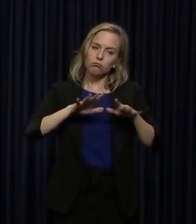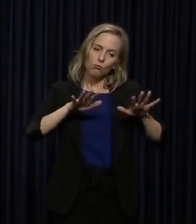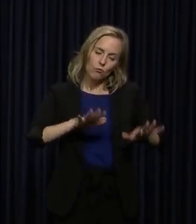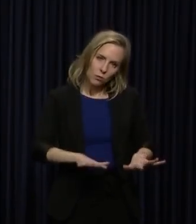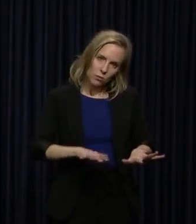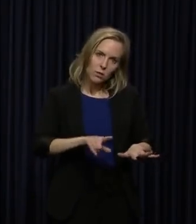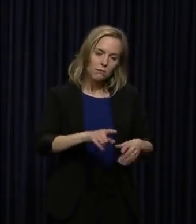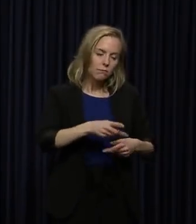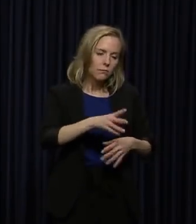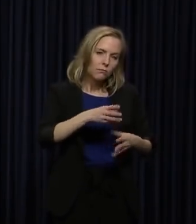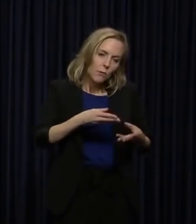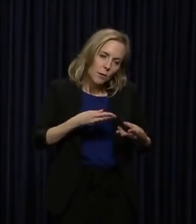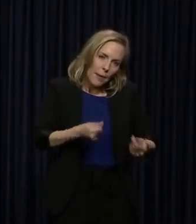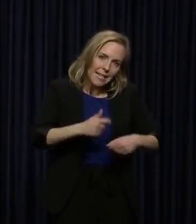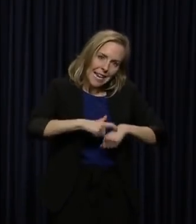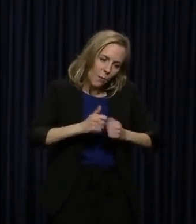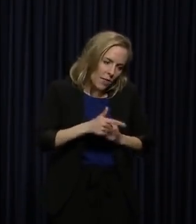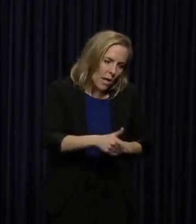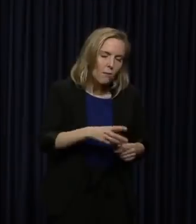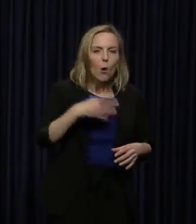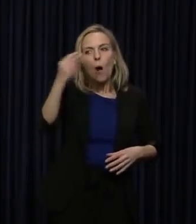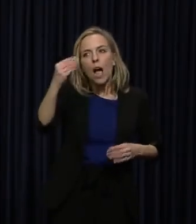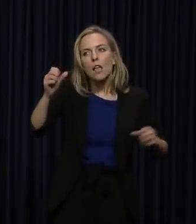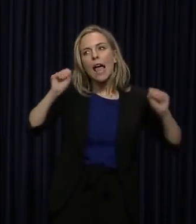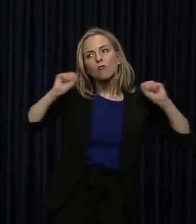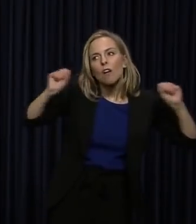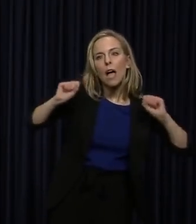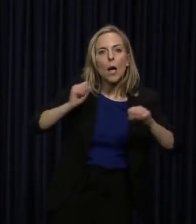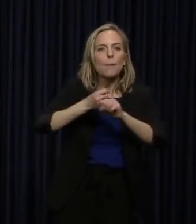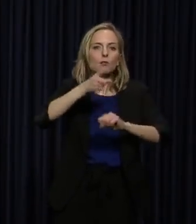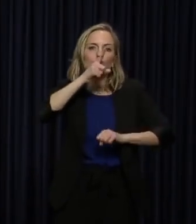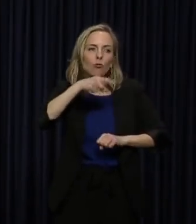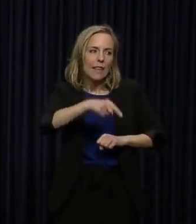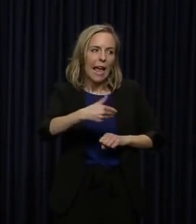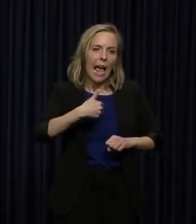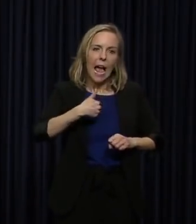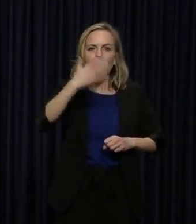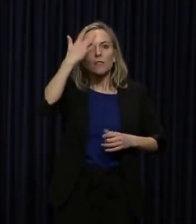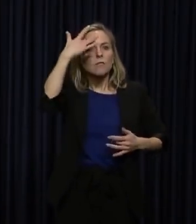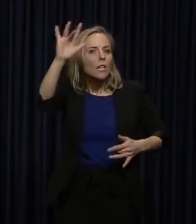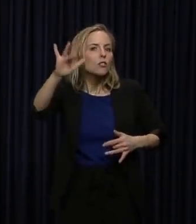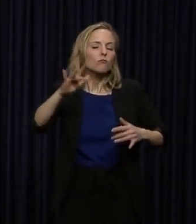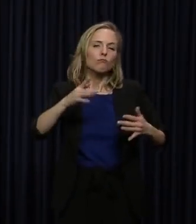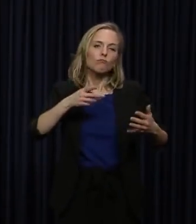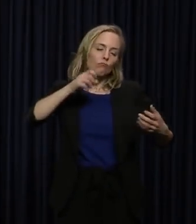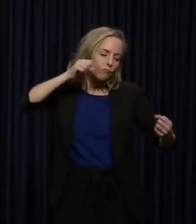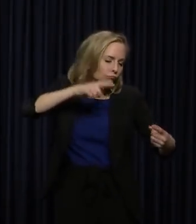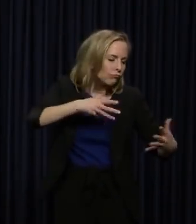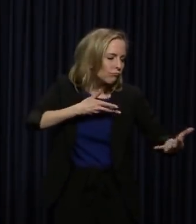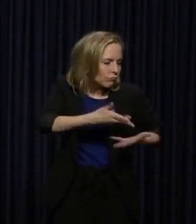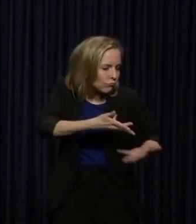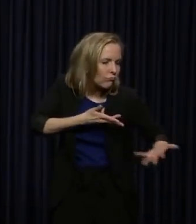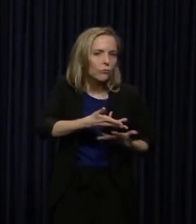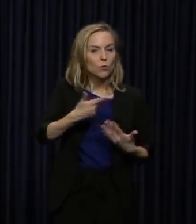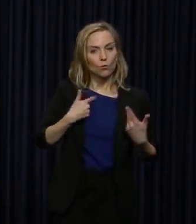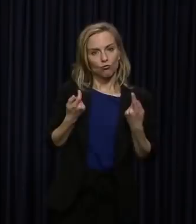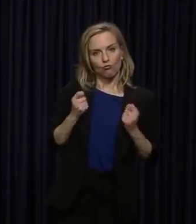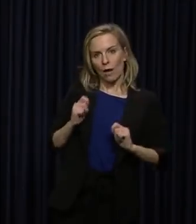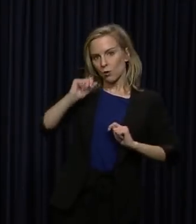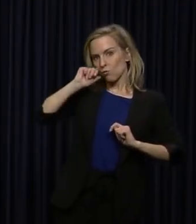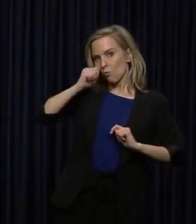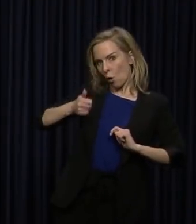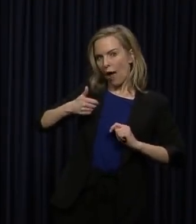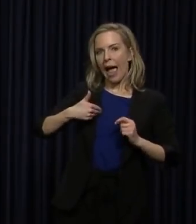to get them outside, to make sure they have exercise, to make sure they have intellectual stimulation. We're going to try tomorrow